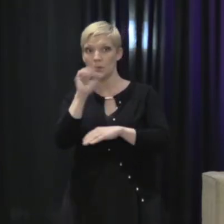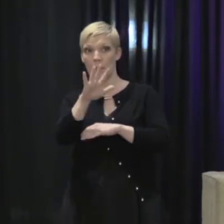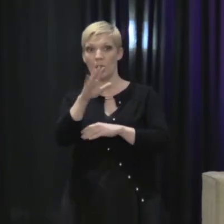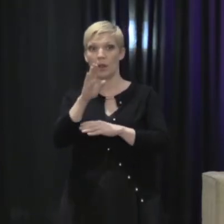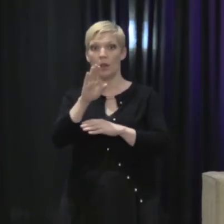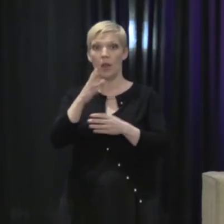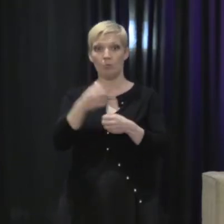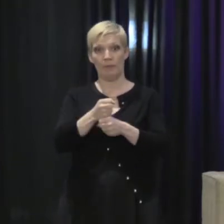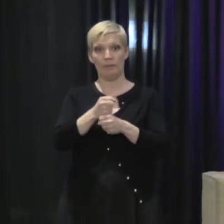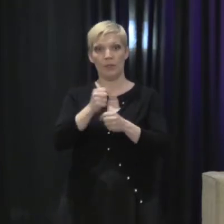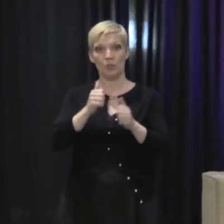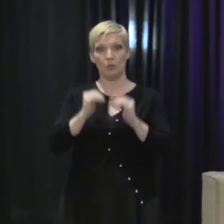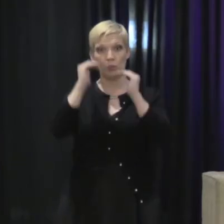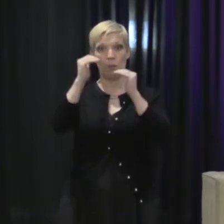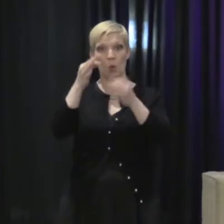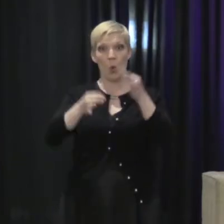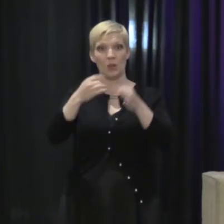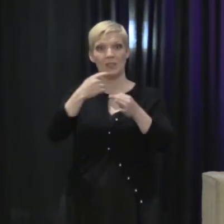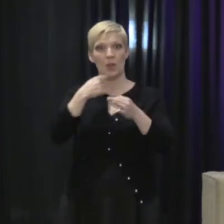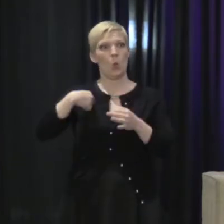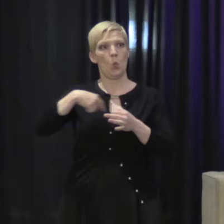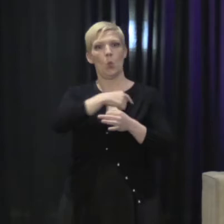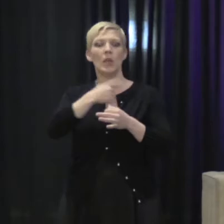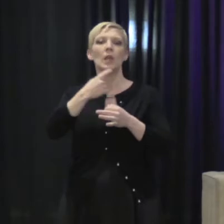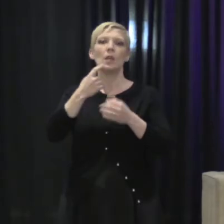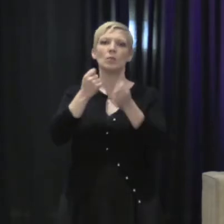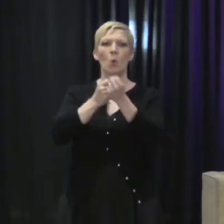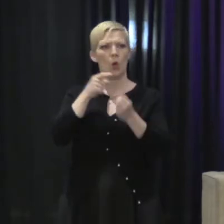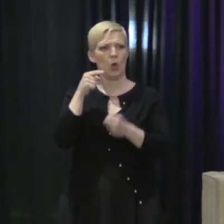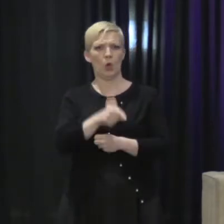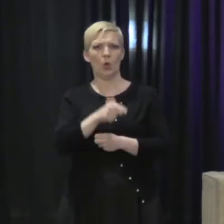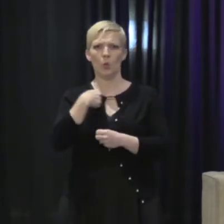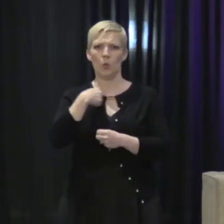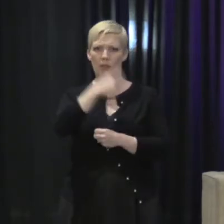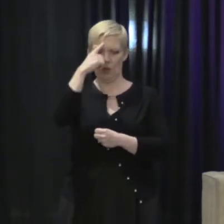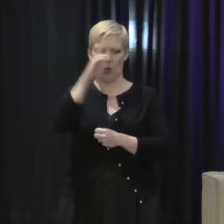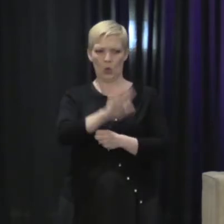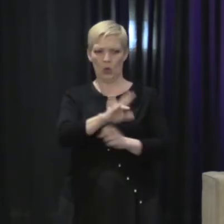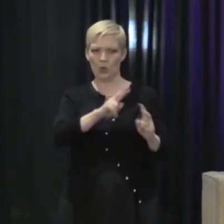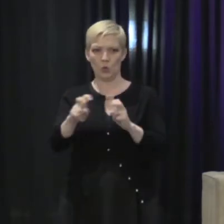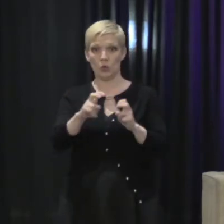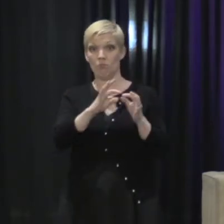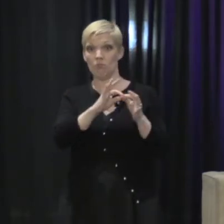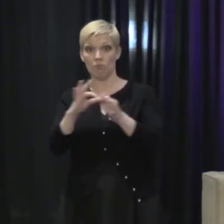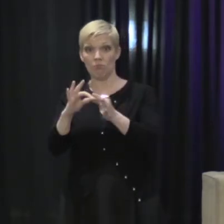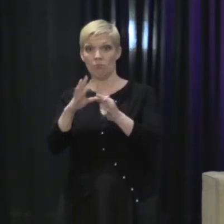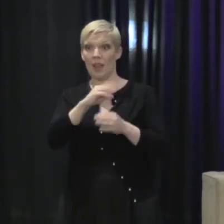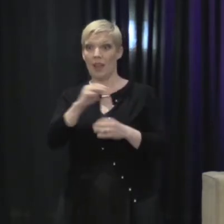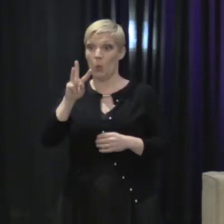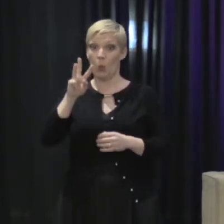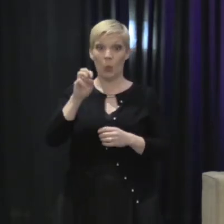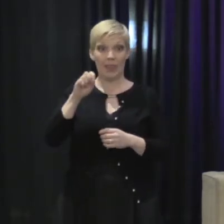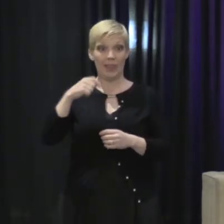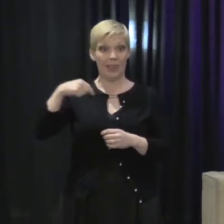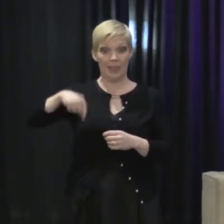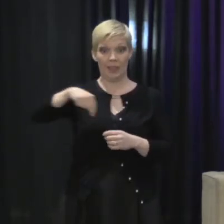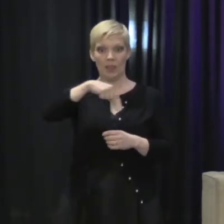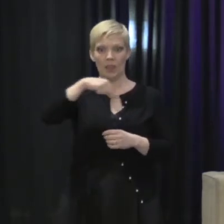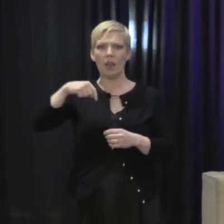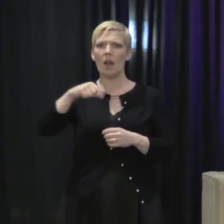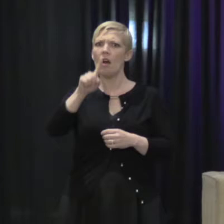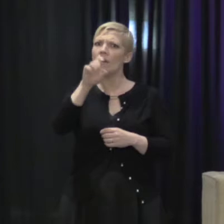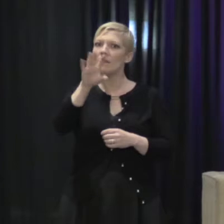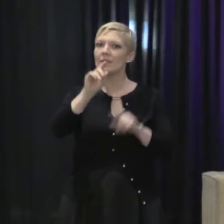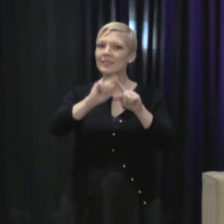the Supreme Court saying, we support her. We think her issues are relevant to us. And the we was 150 different groups